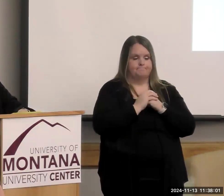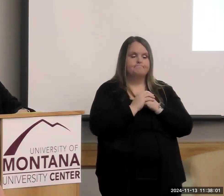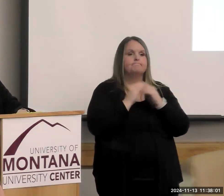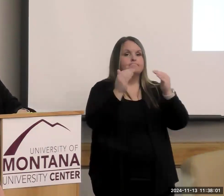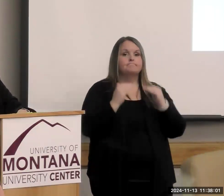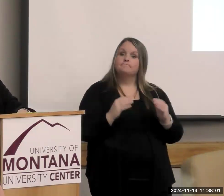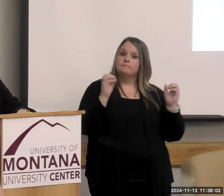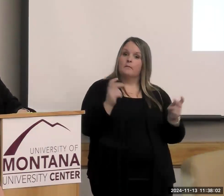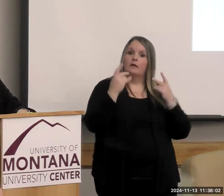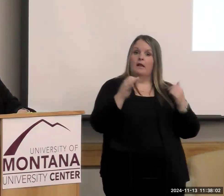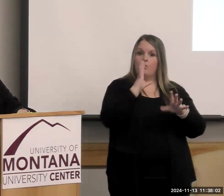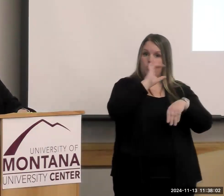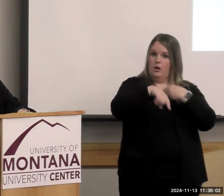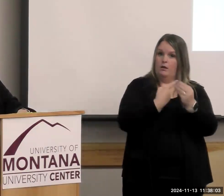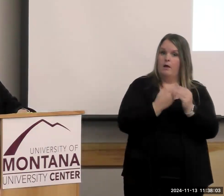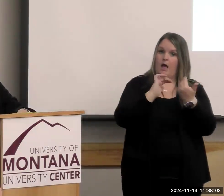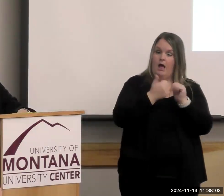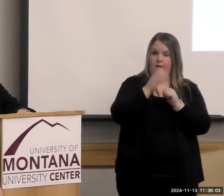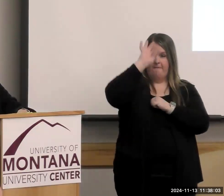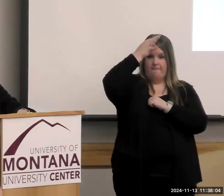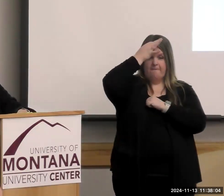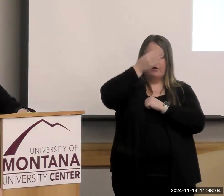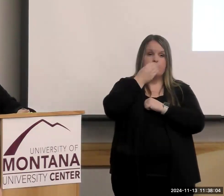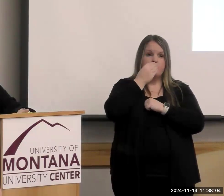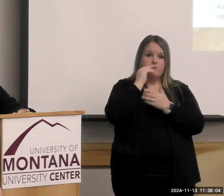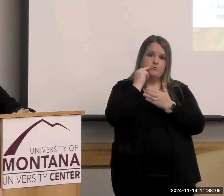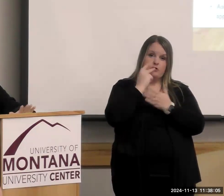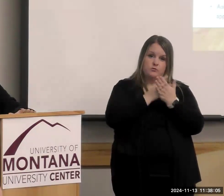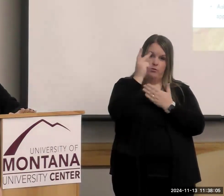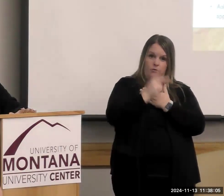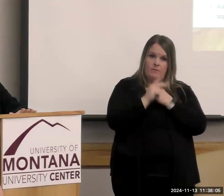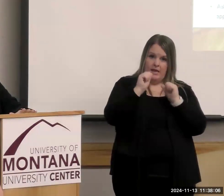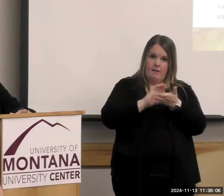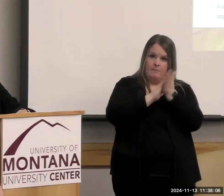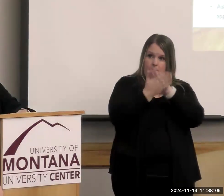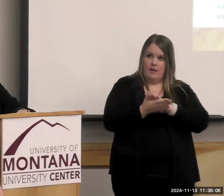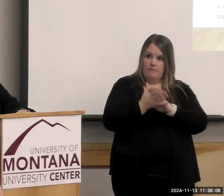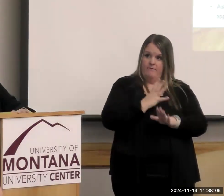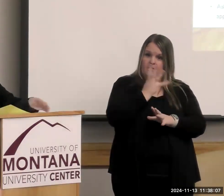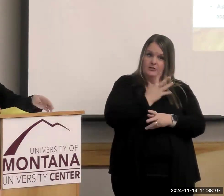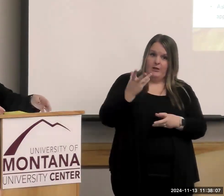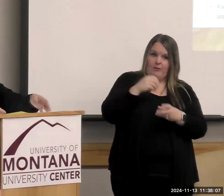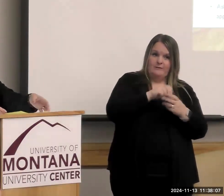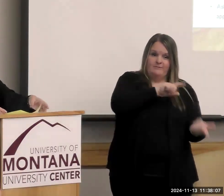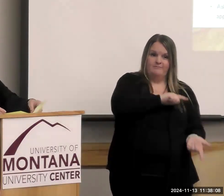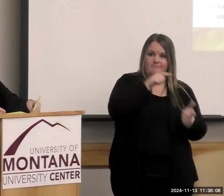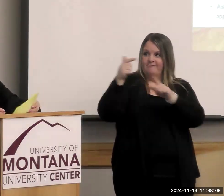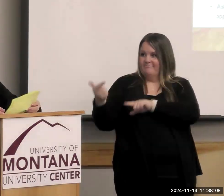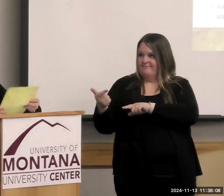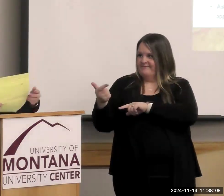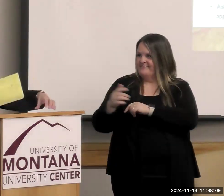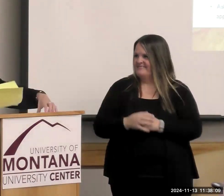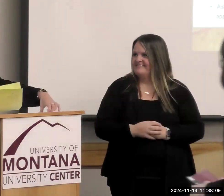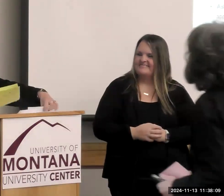let's talk about some ways that federal food nutrition programs can become more inclusive. And I think that's, I think it's your turn.